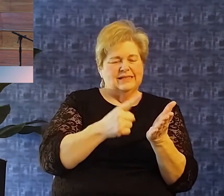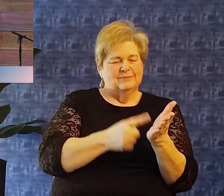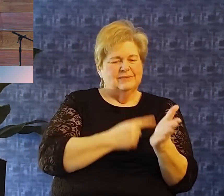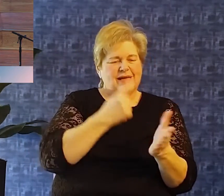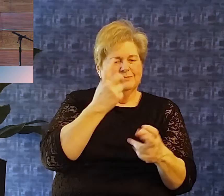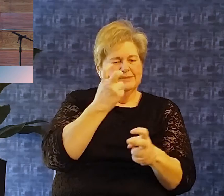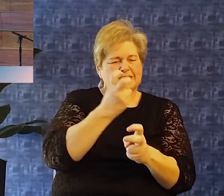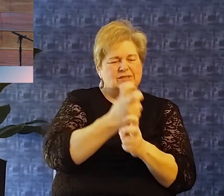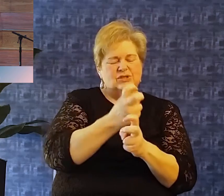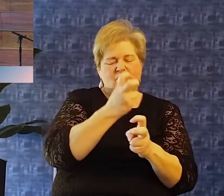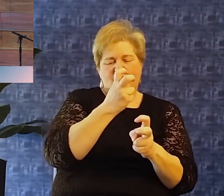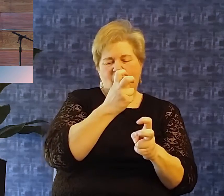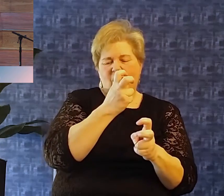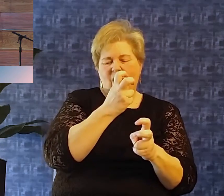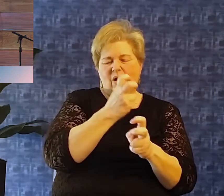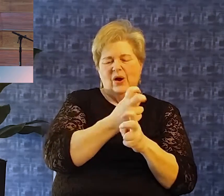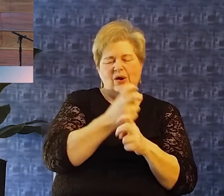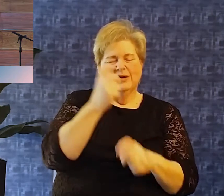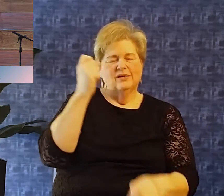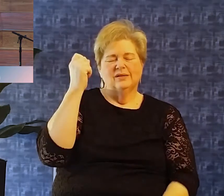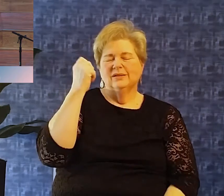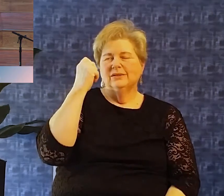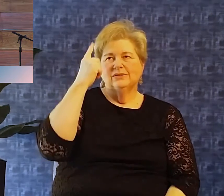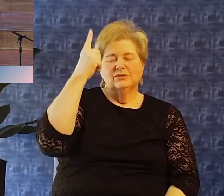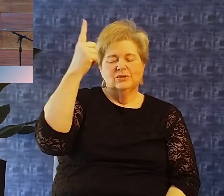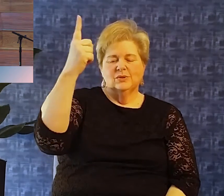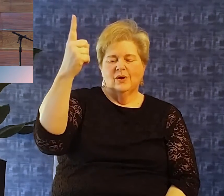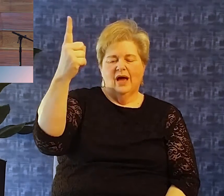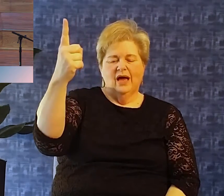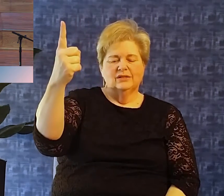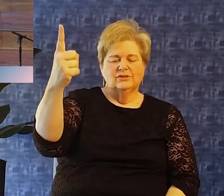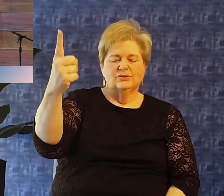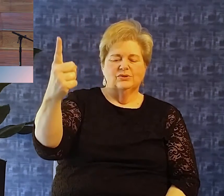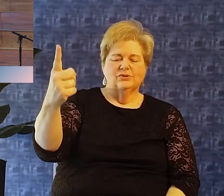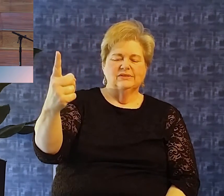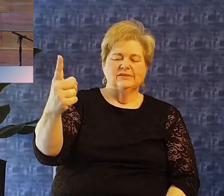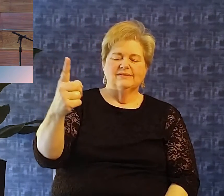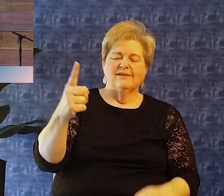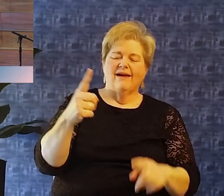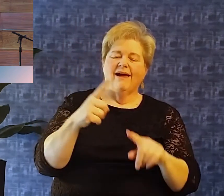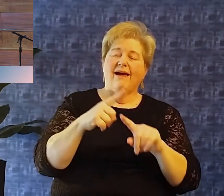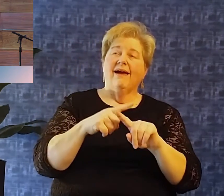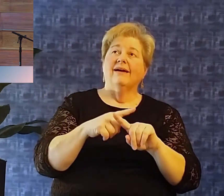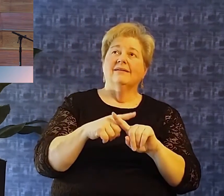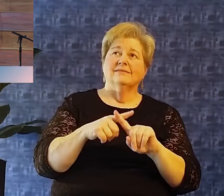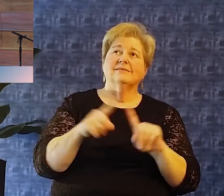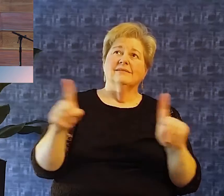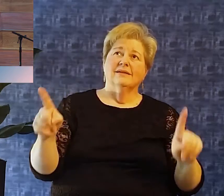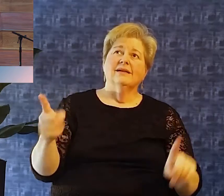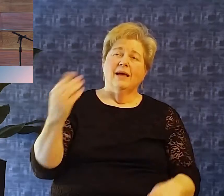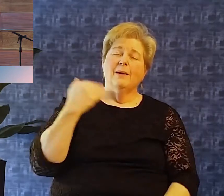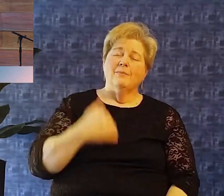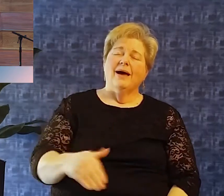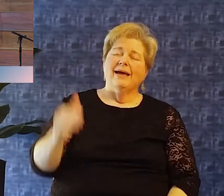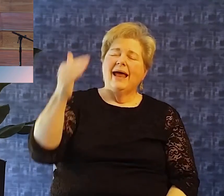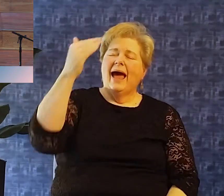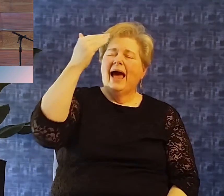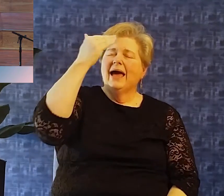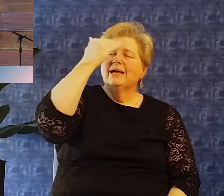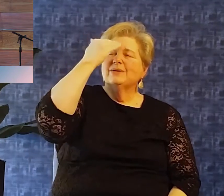Sometimes that's hard to understand But